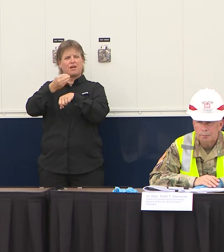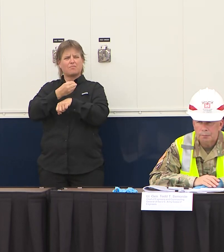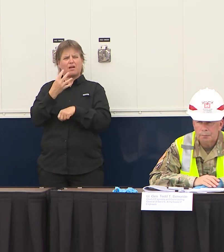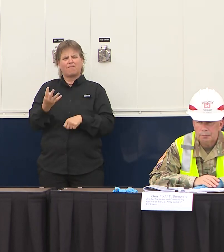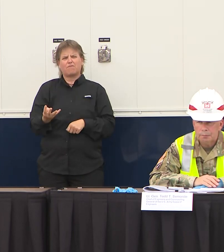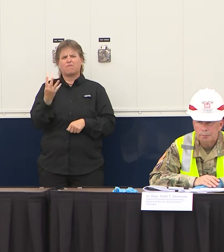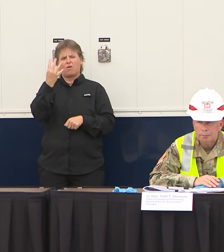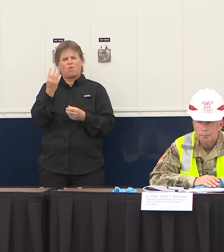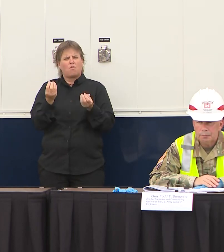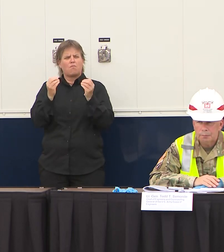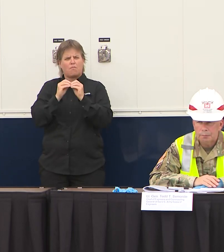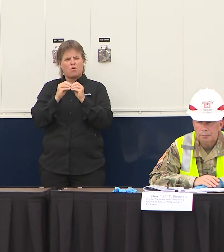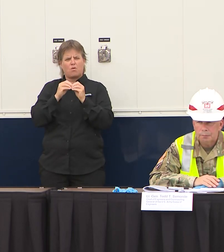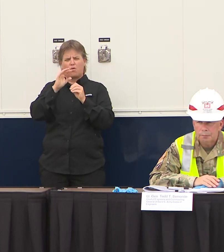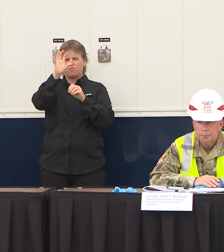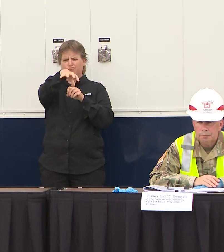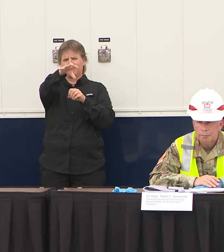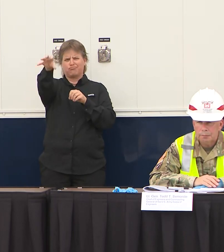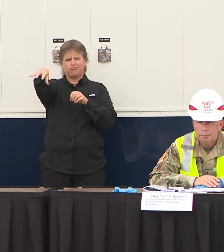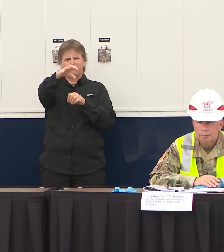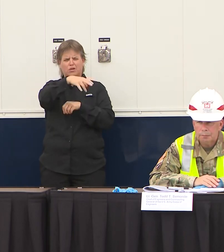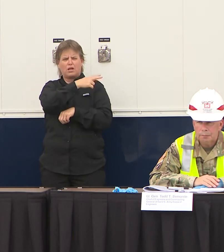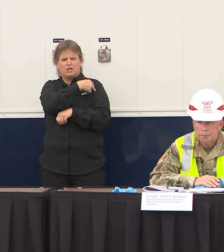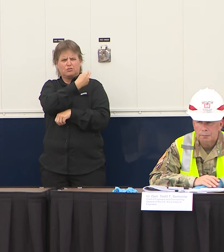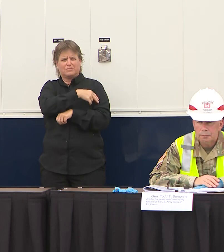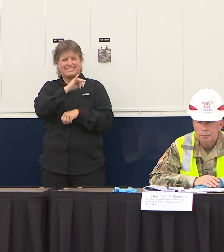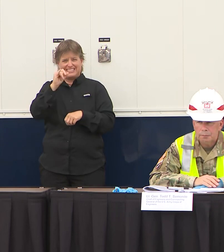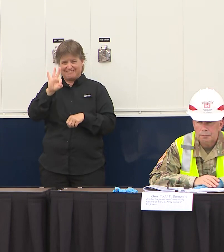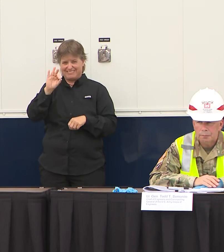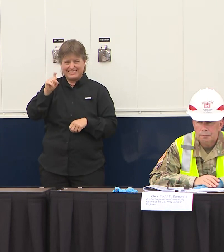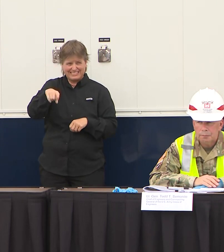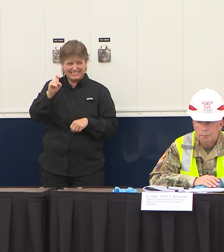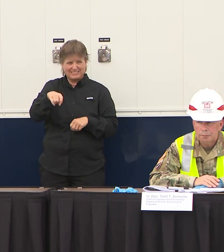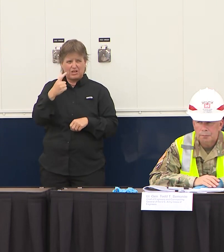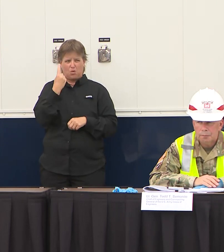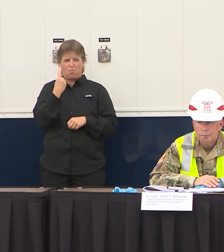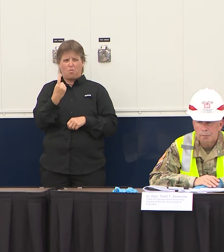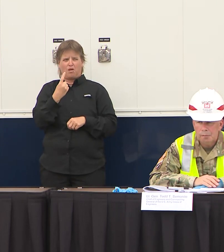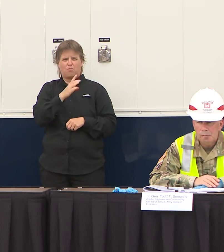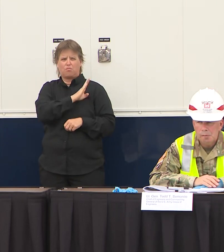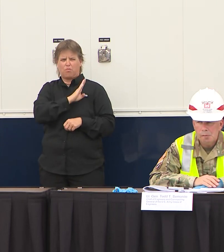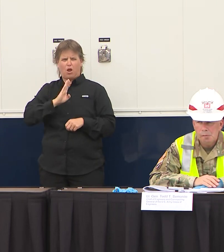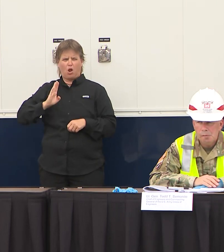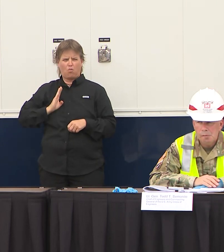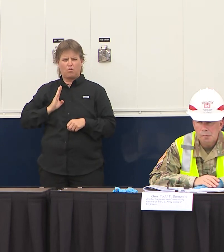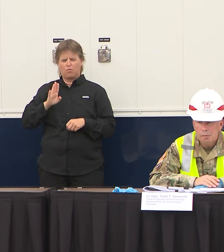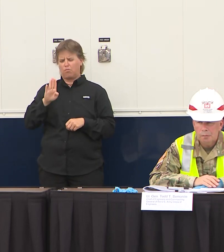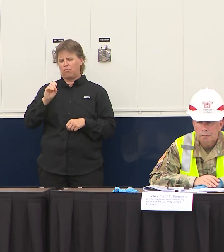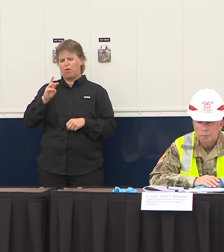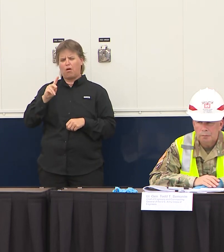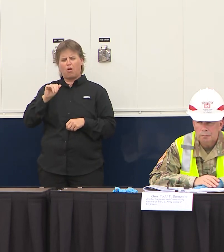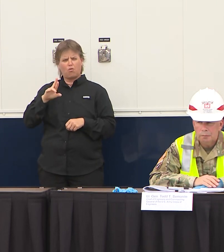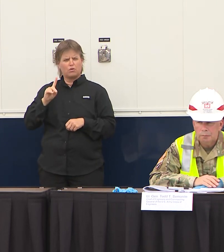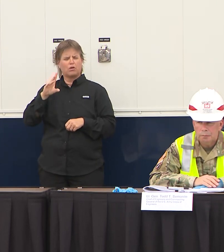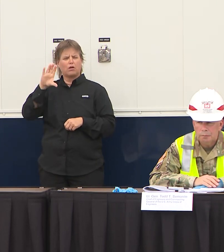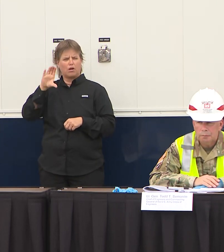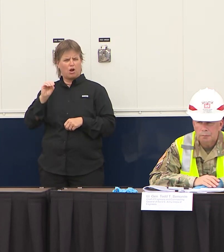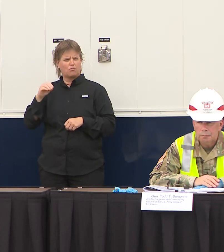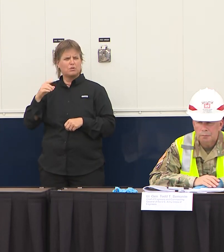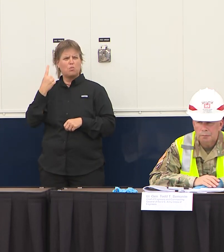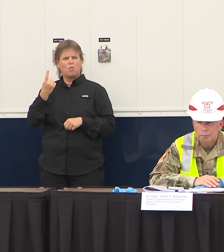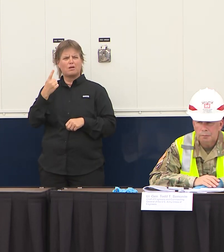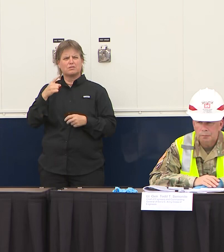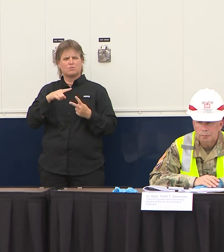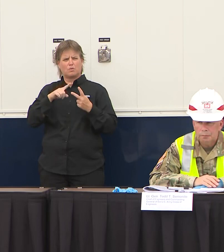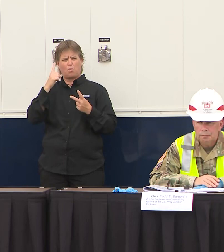may be we have one that's ready in Broward another one that can be stood up very quickly in Palm Beach and then we're also looking we're